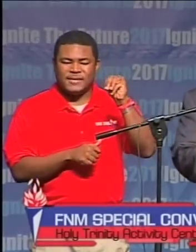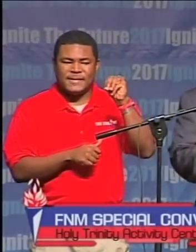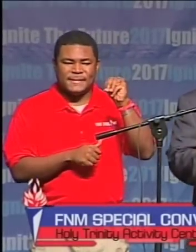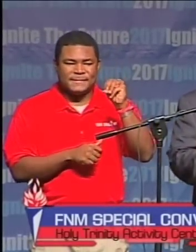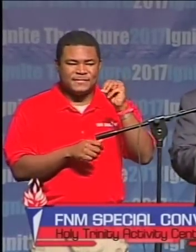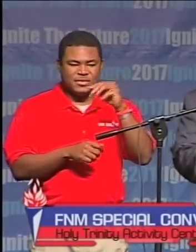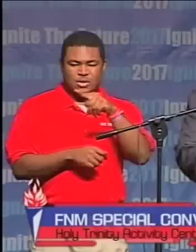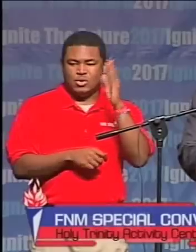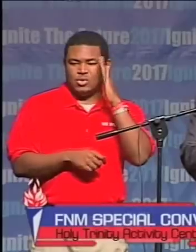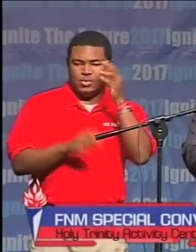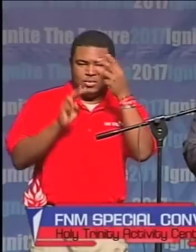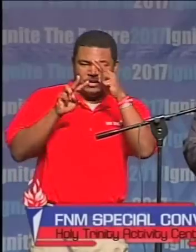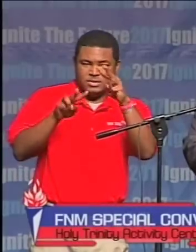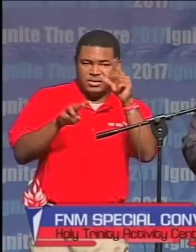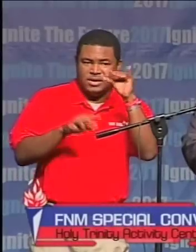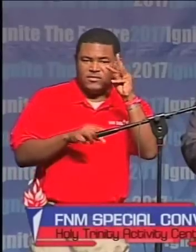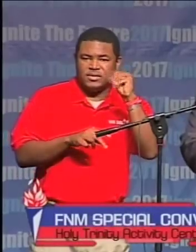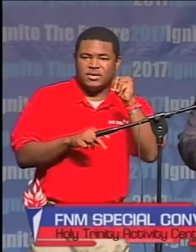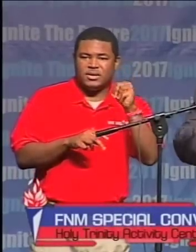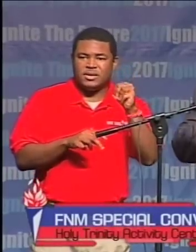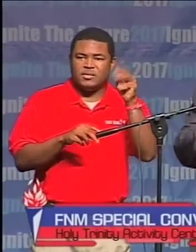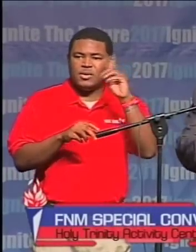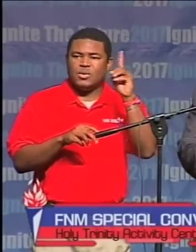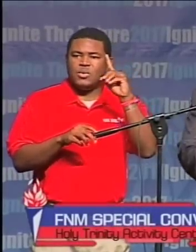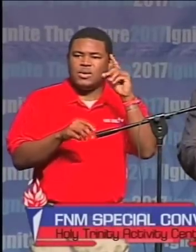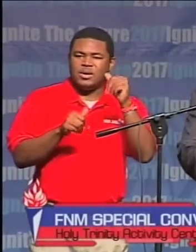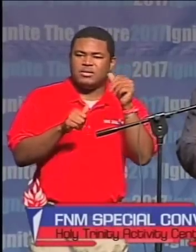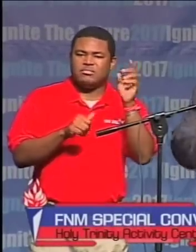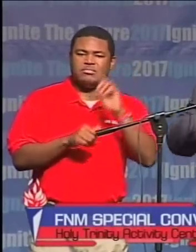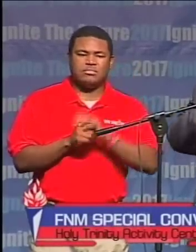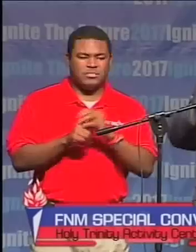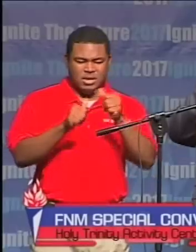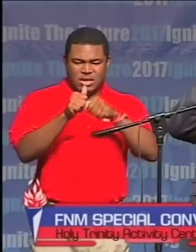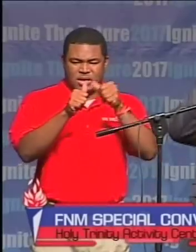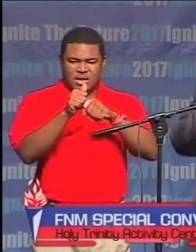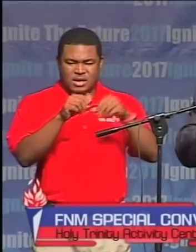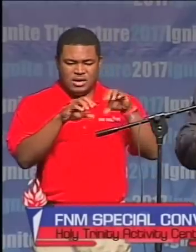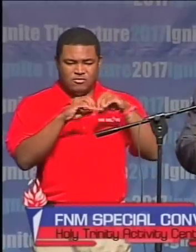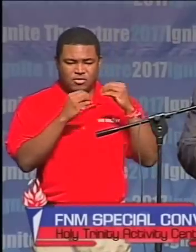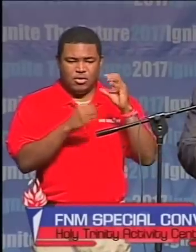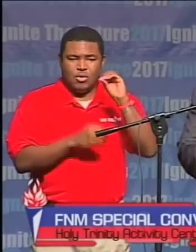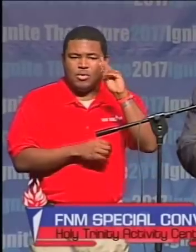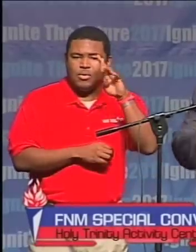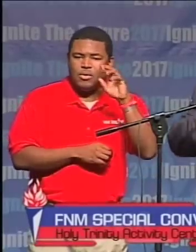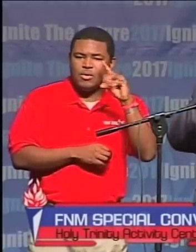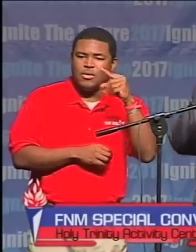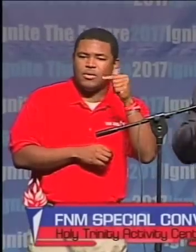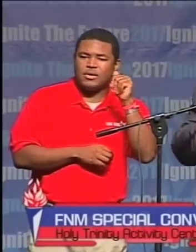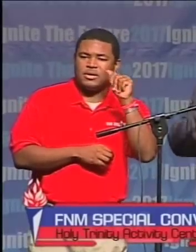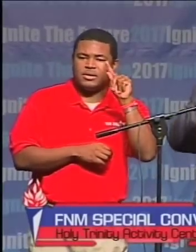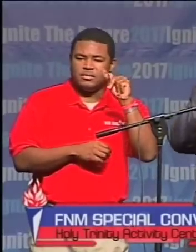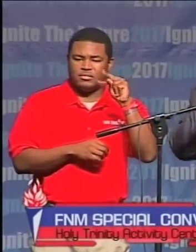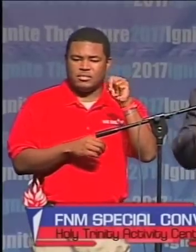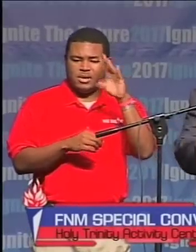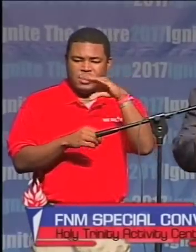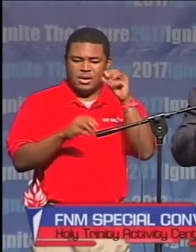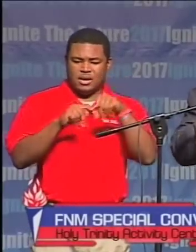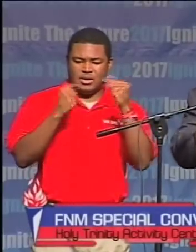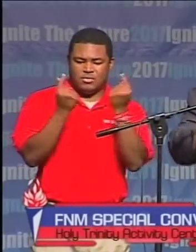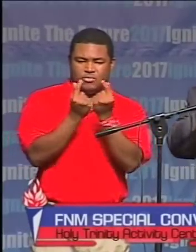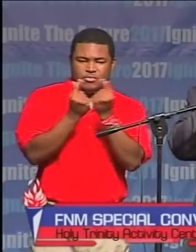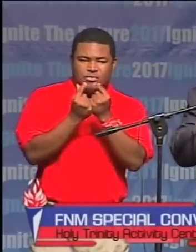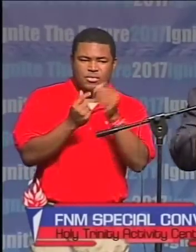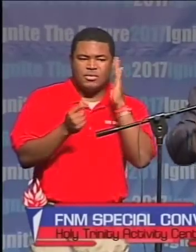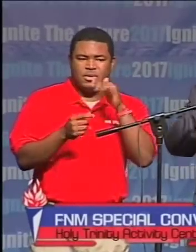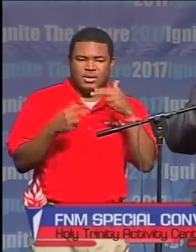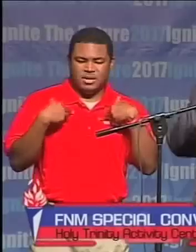You will see an FNM where every major organ, every association, every instrument of this party will